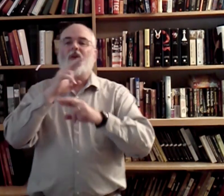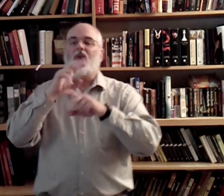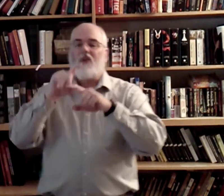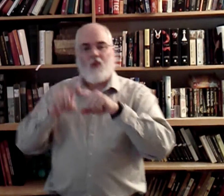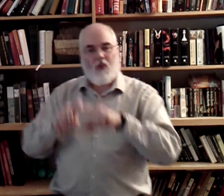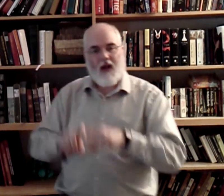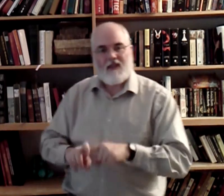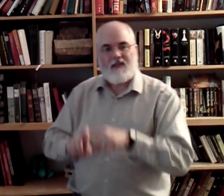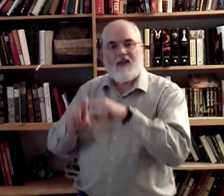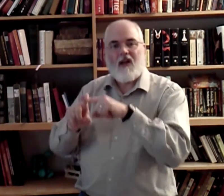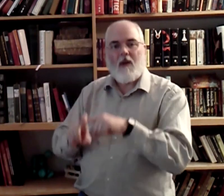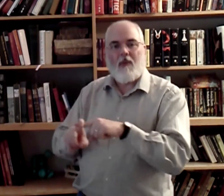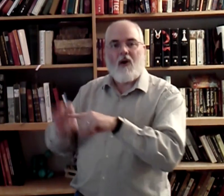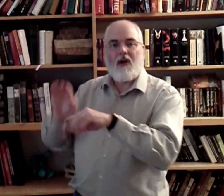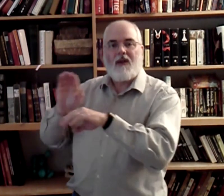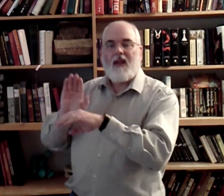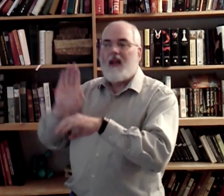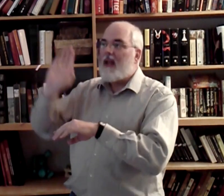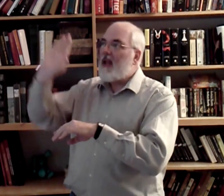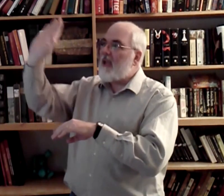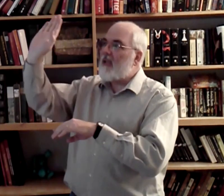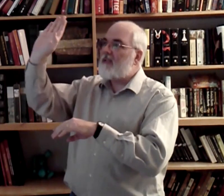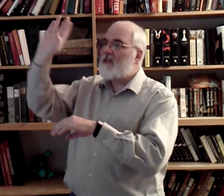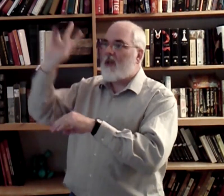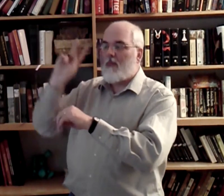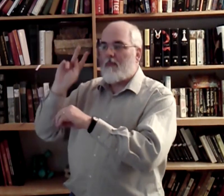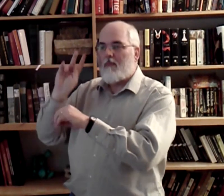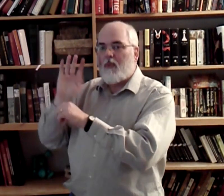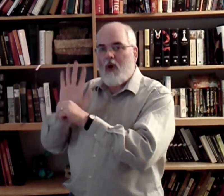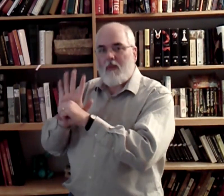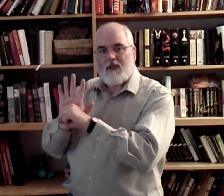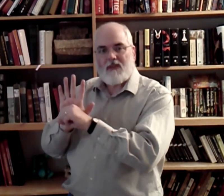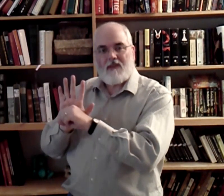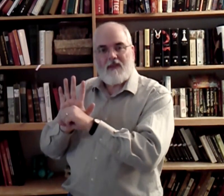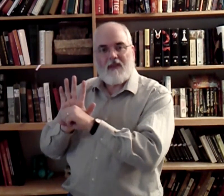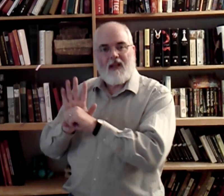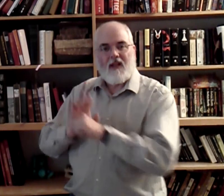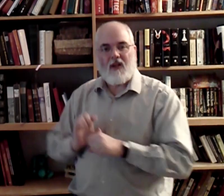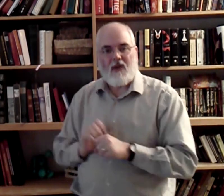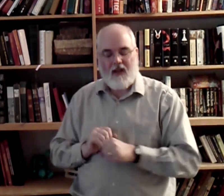To rest upon his promise. Okay?